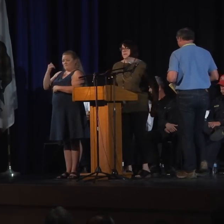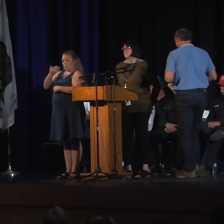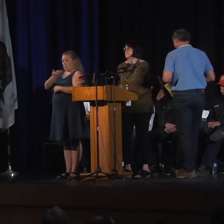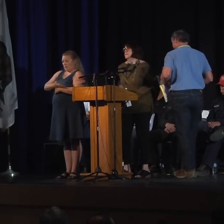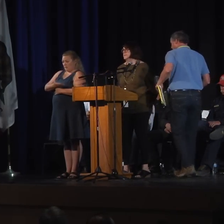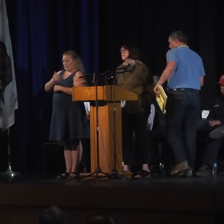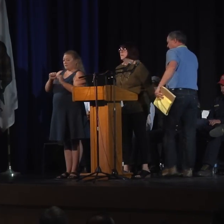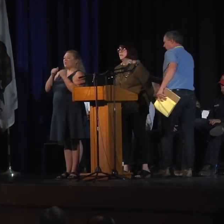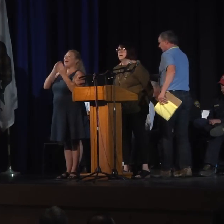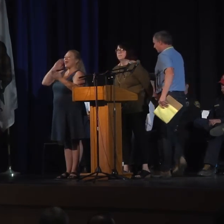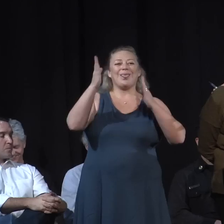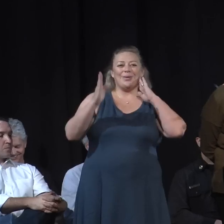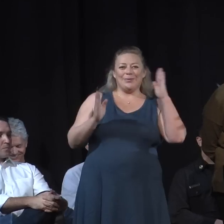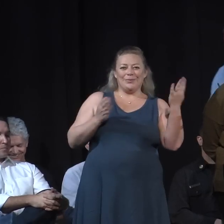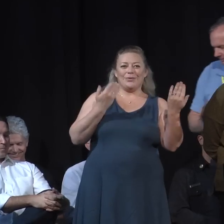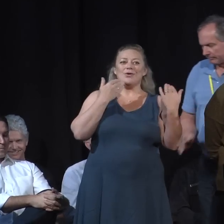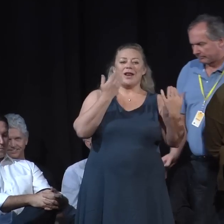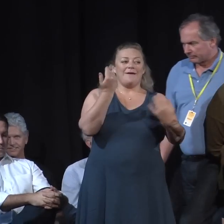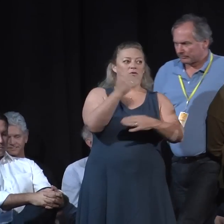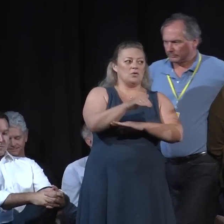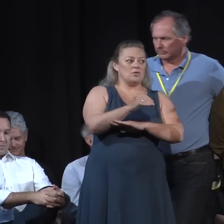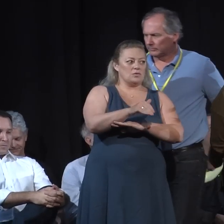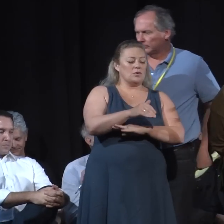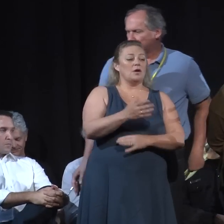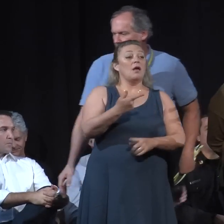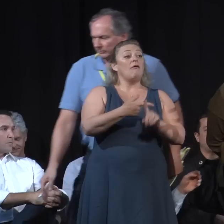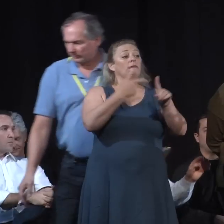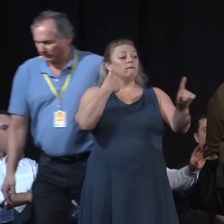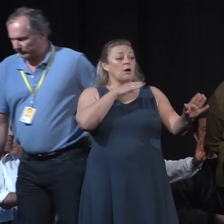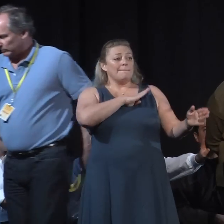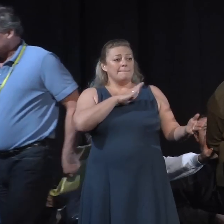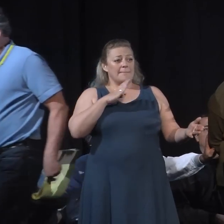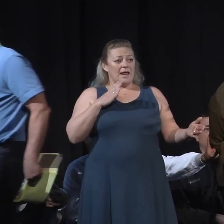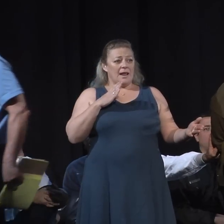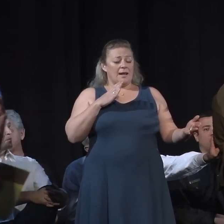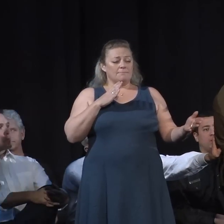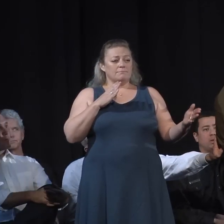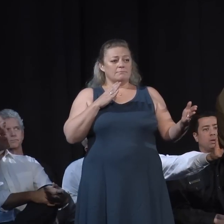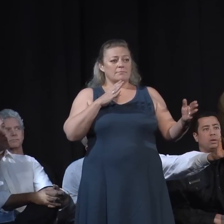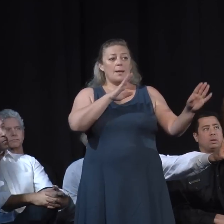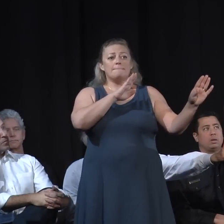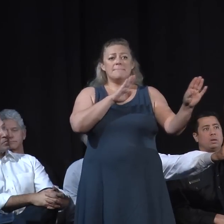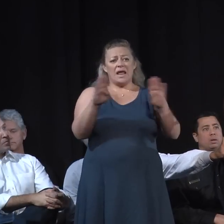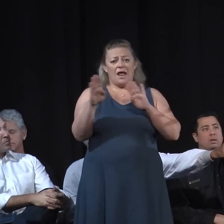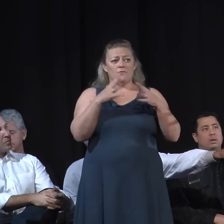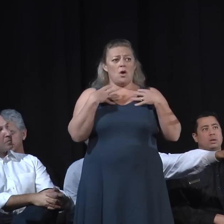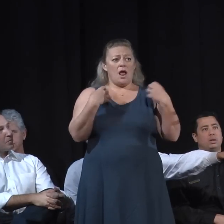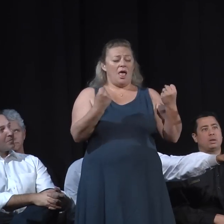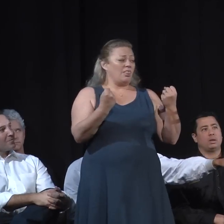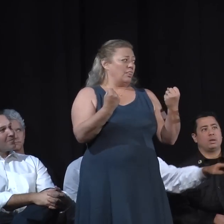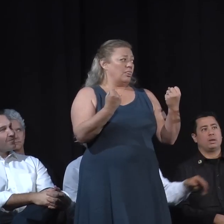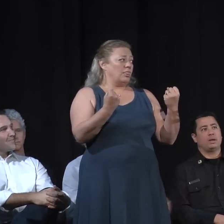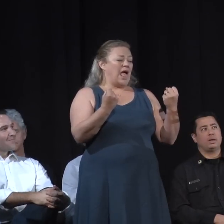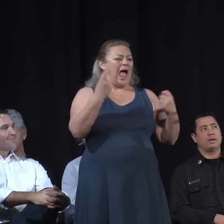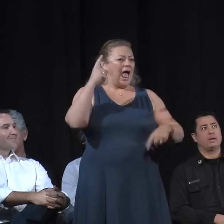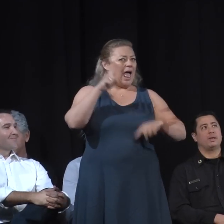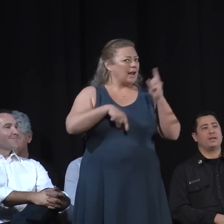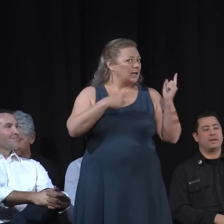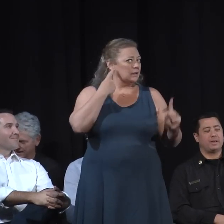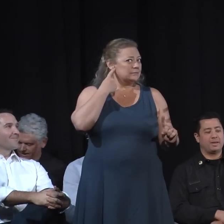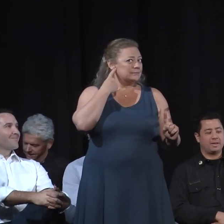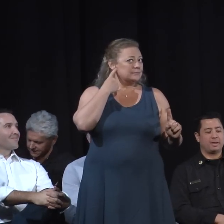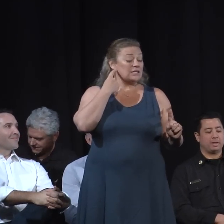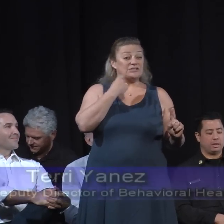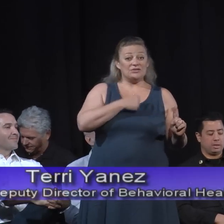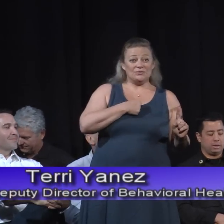Hello. Good afternoon. On behalf of the Behavioral Health Department, we want to express our sorrow. I'm sorry. Our sorrow